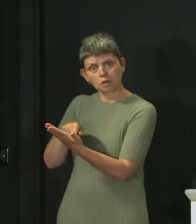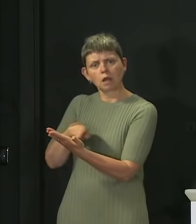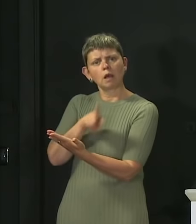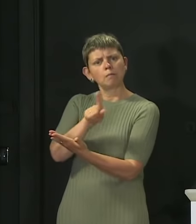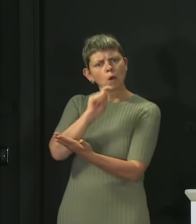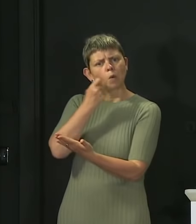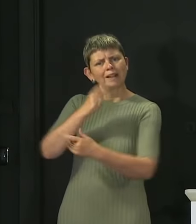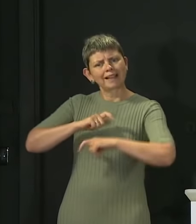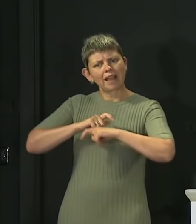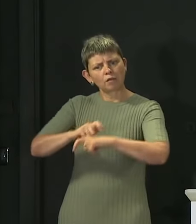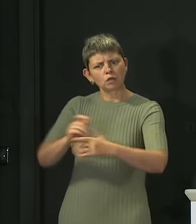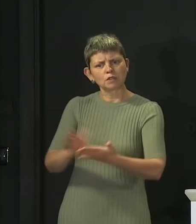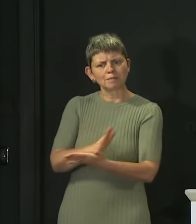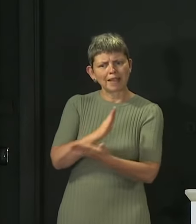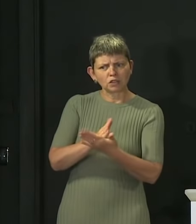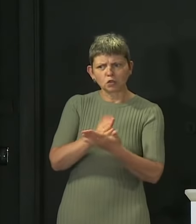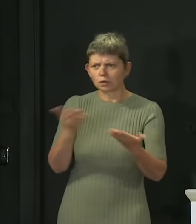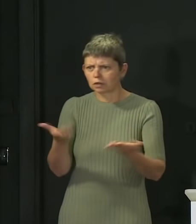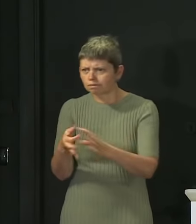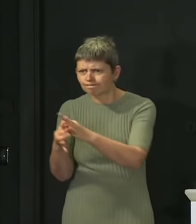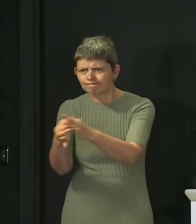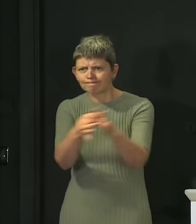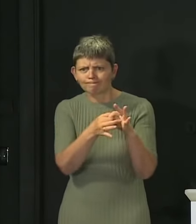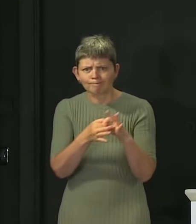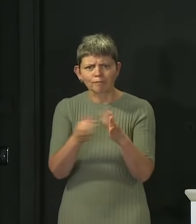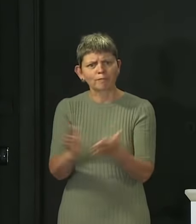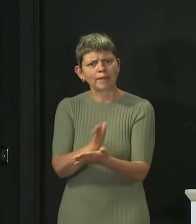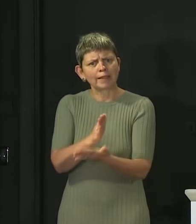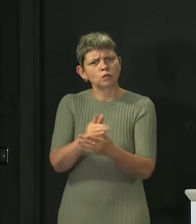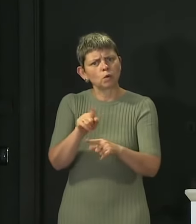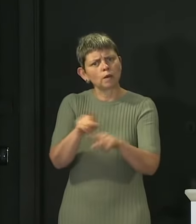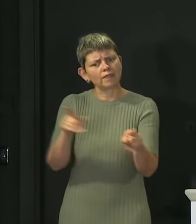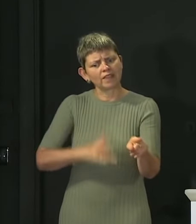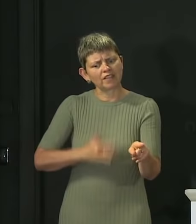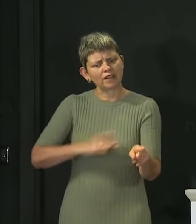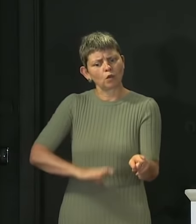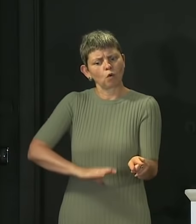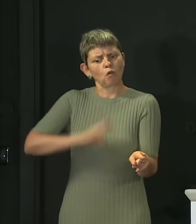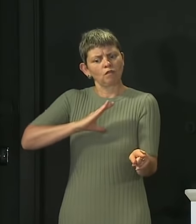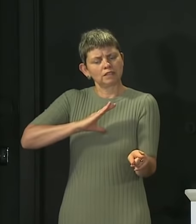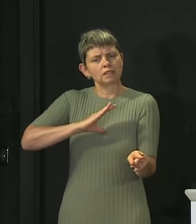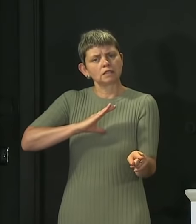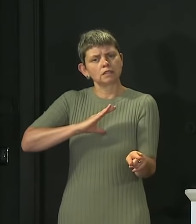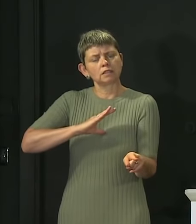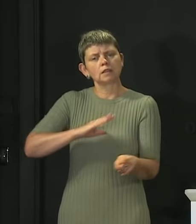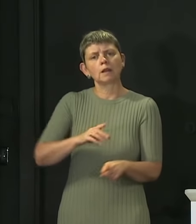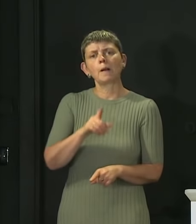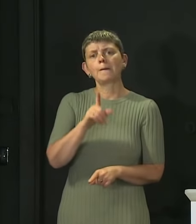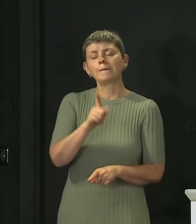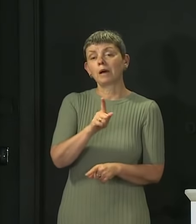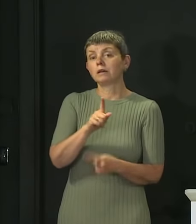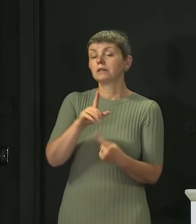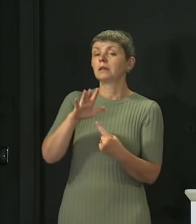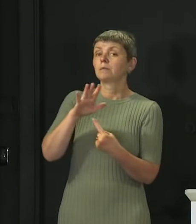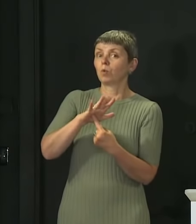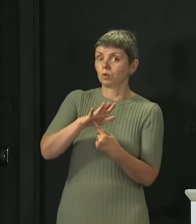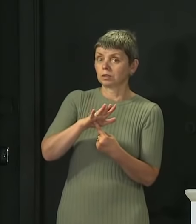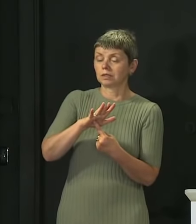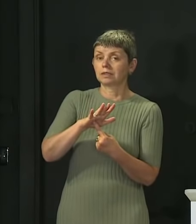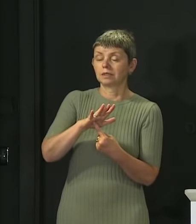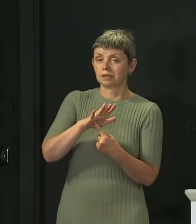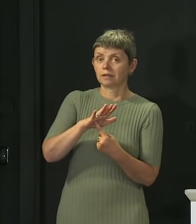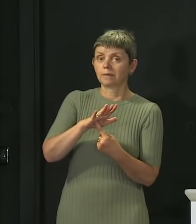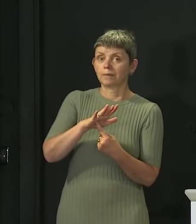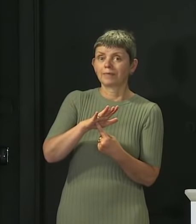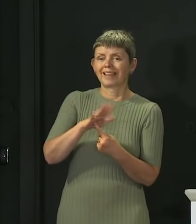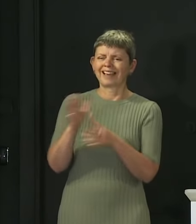make sure we are building confidence as schools return. But the fundamental point here, and it is in a sense linked to the point about